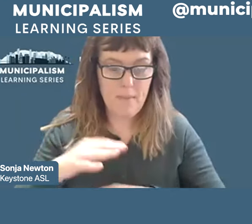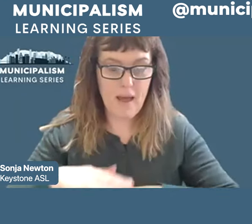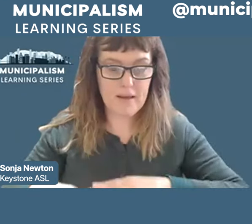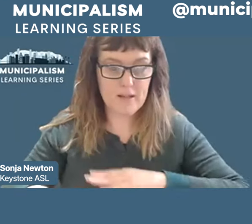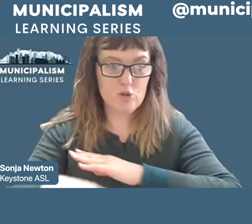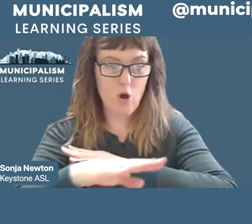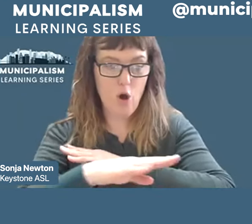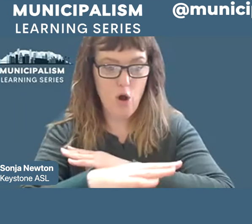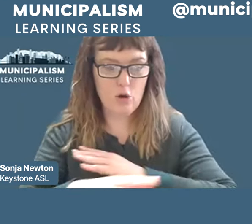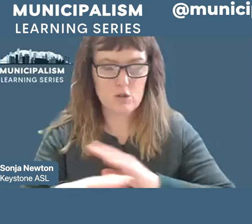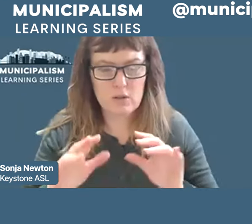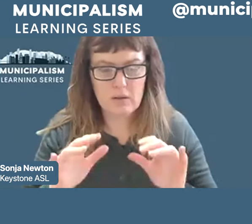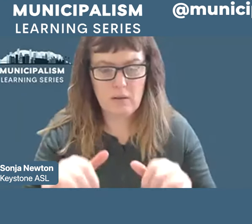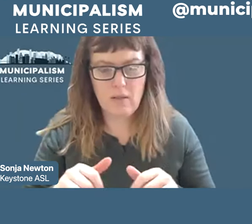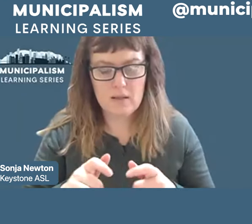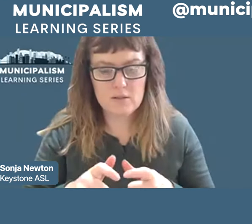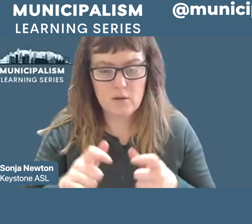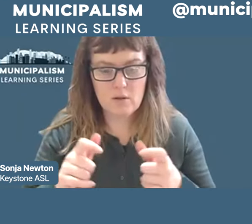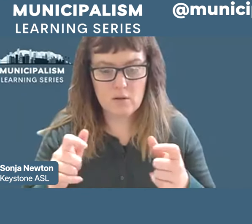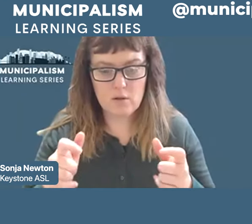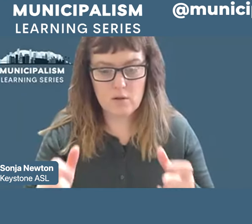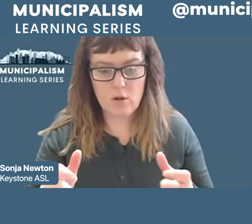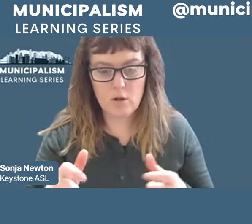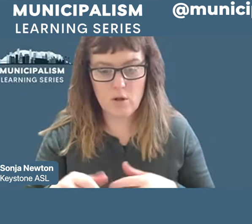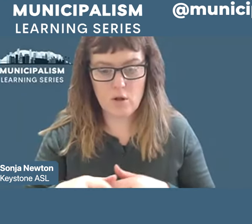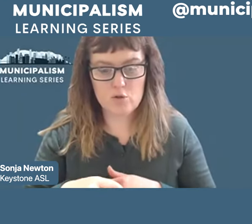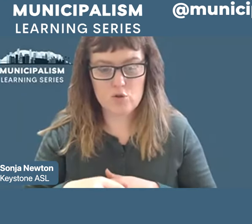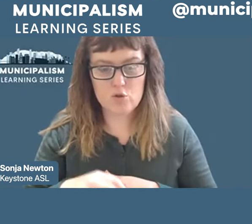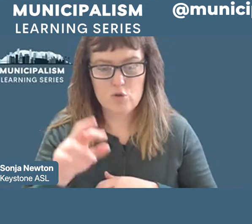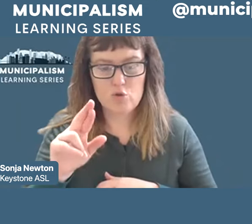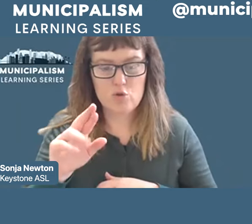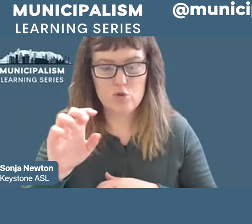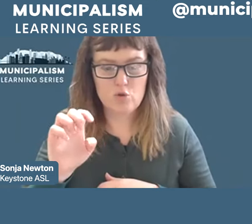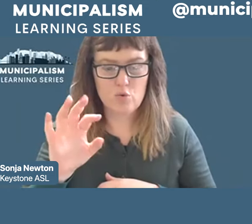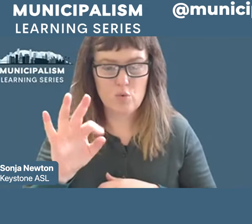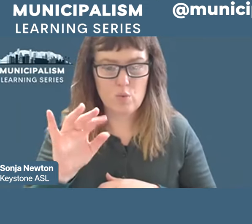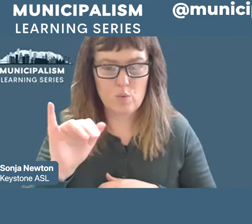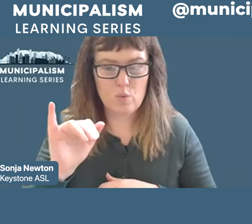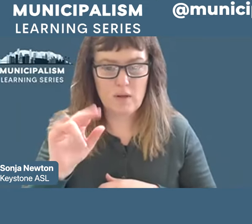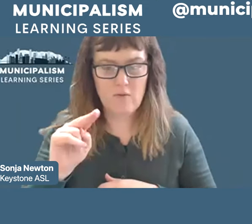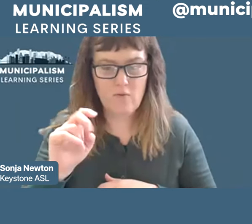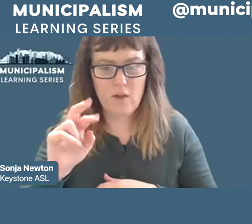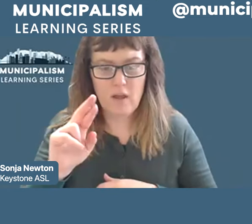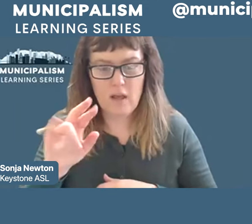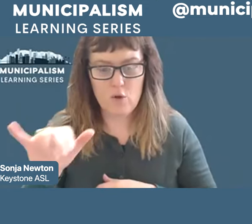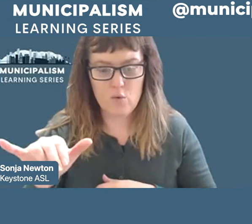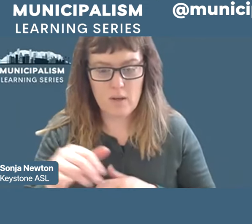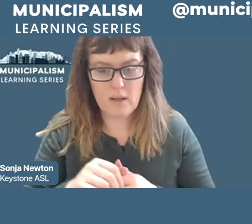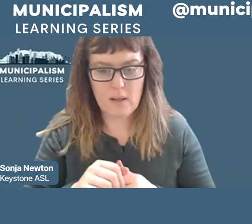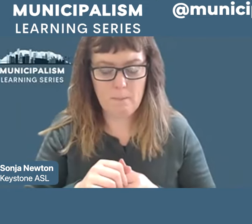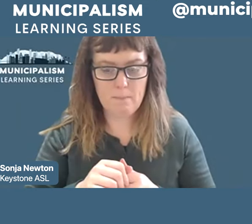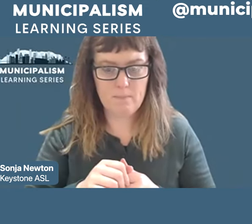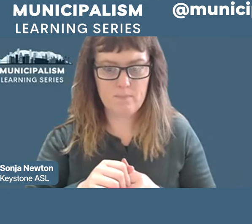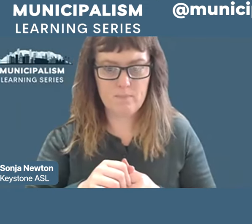of the largest refinery in the United States and you know that U.S. is the largest polluter in